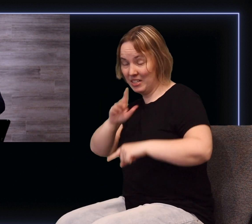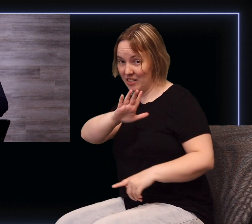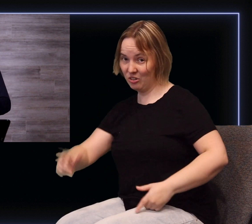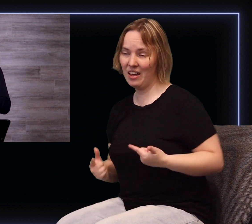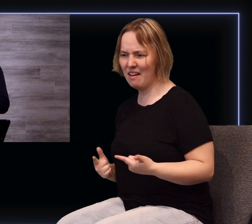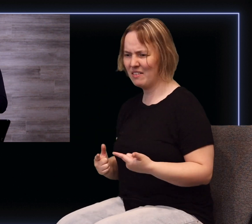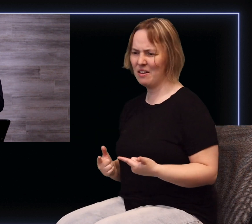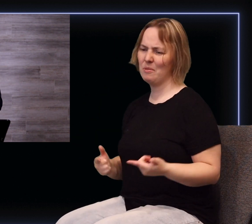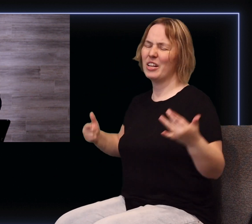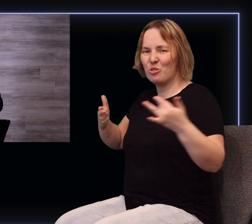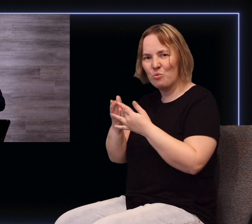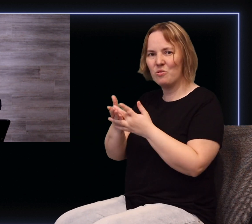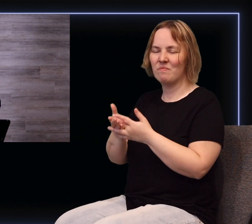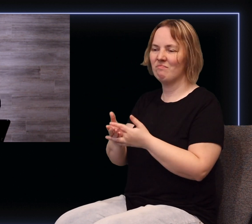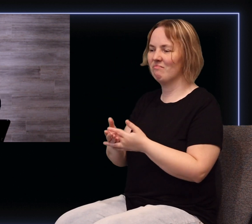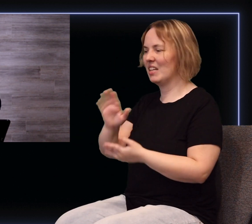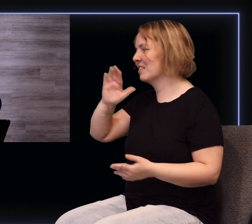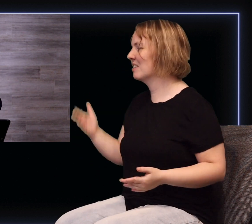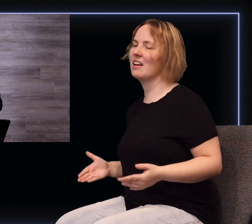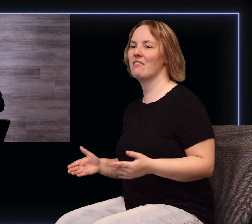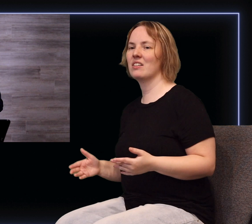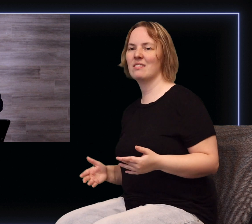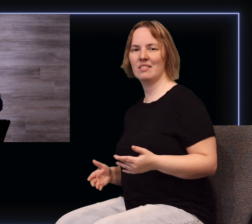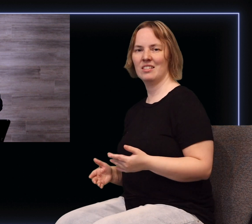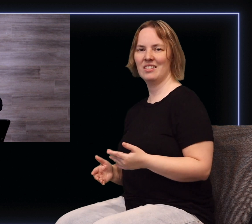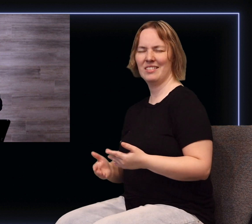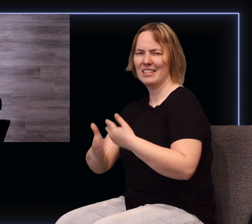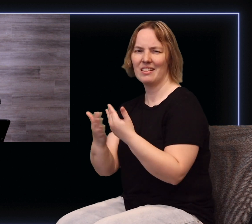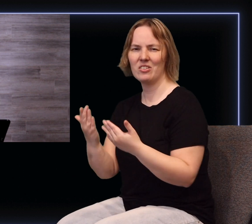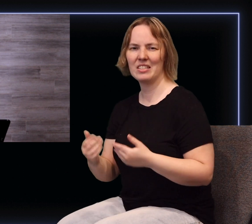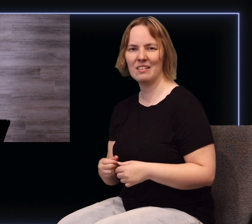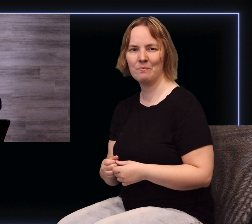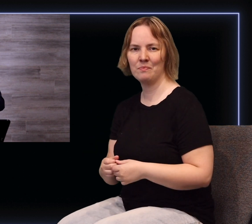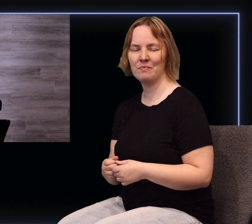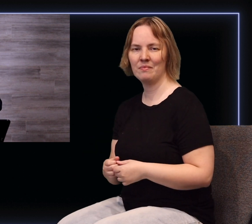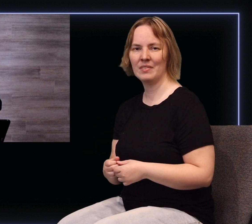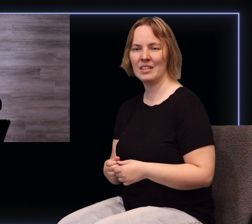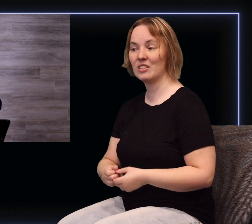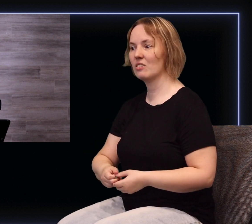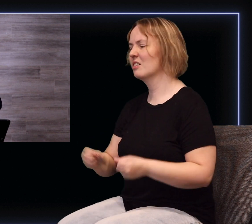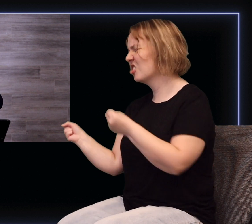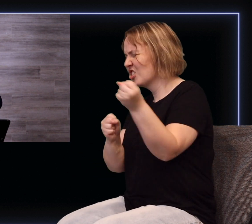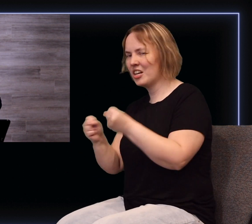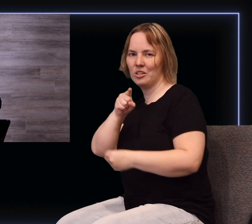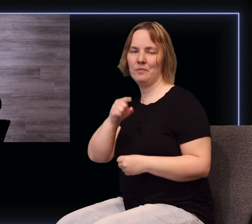life it's never going to be just a tidy neat little process it's going to shake you up it's going to rattle you